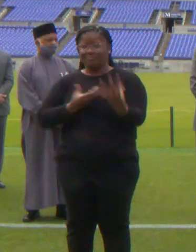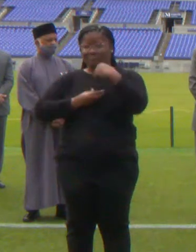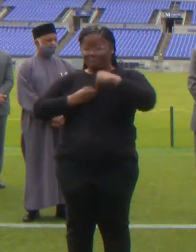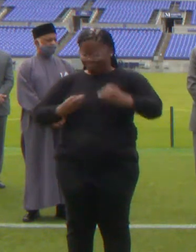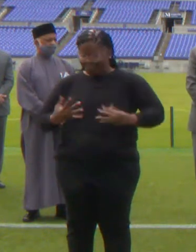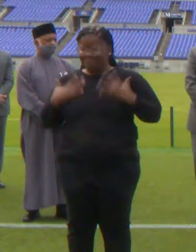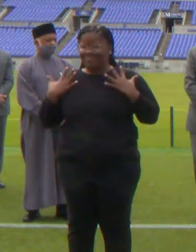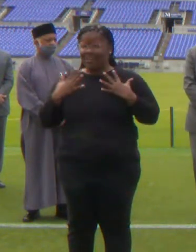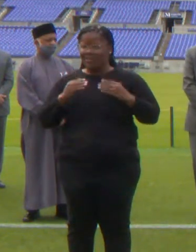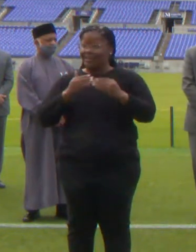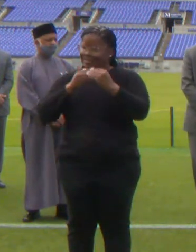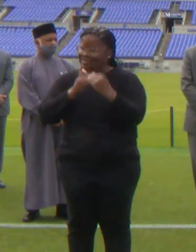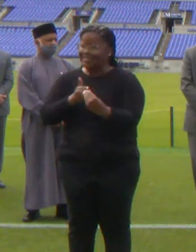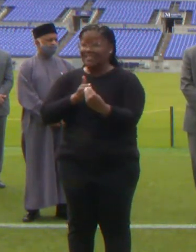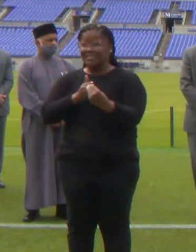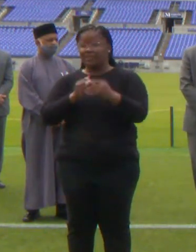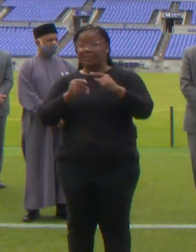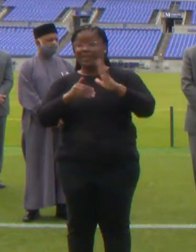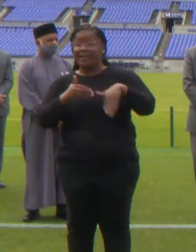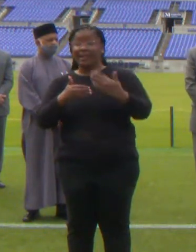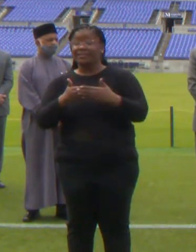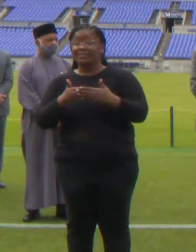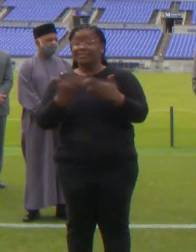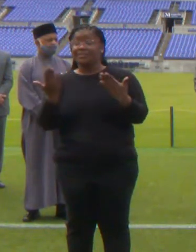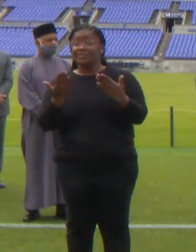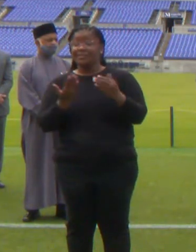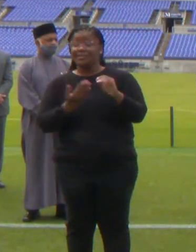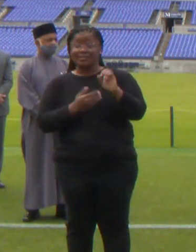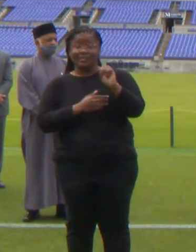forward into this next season of hope together.